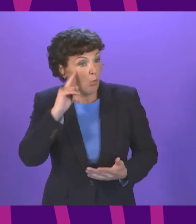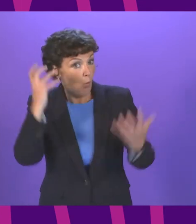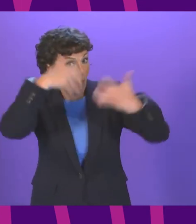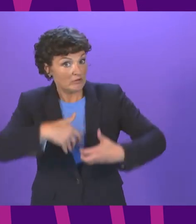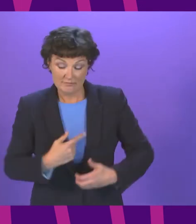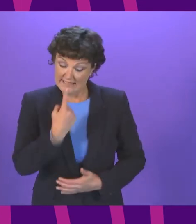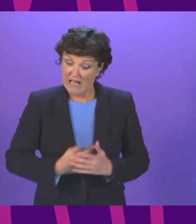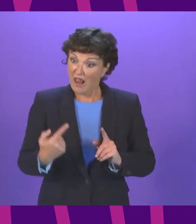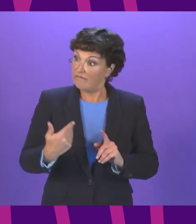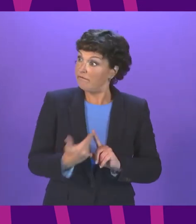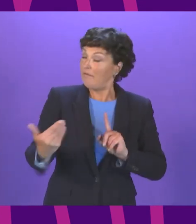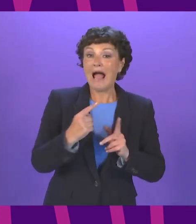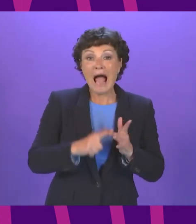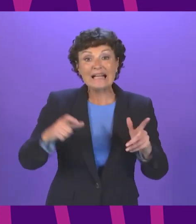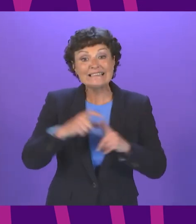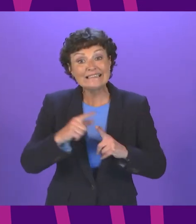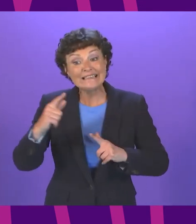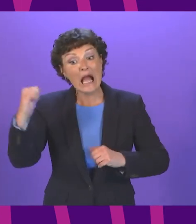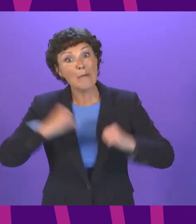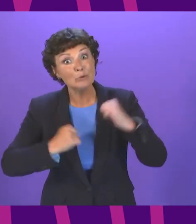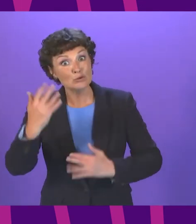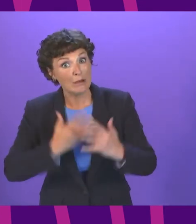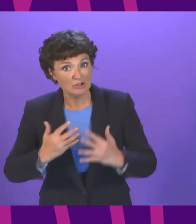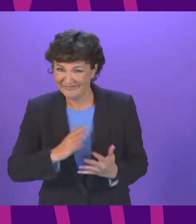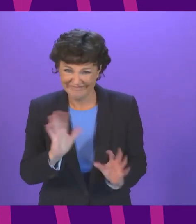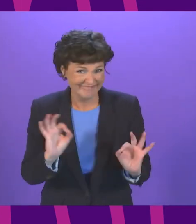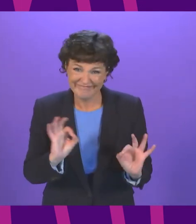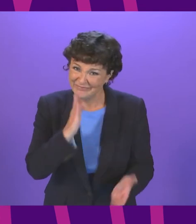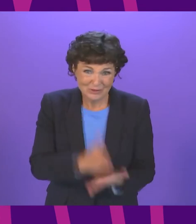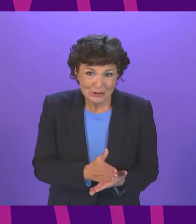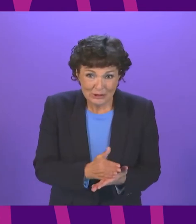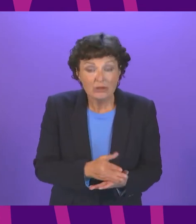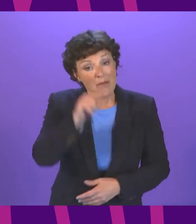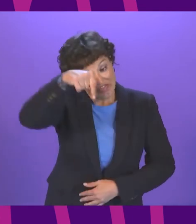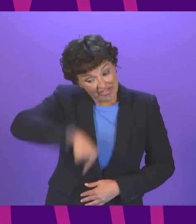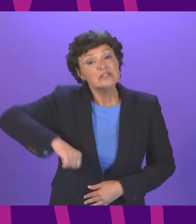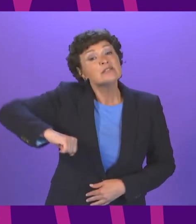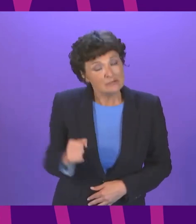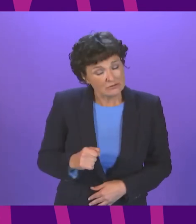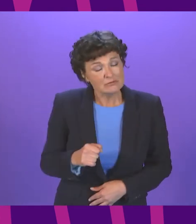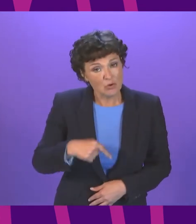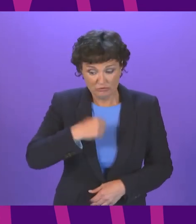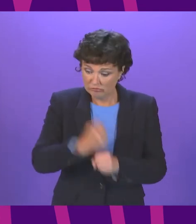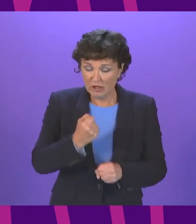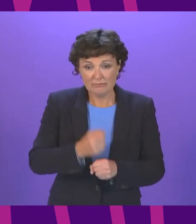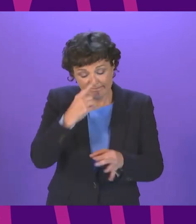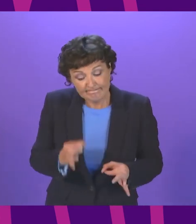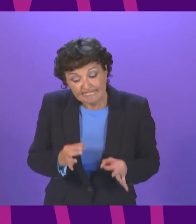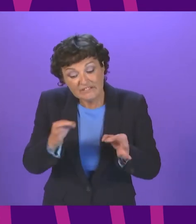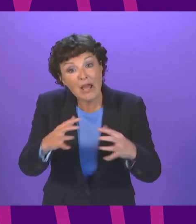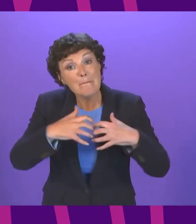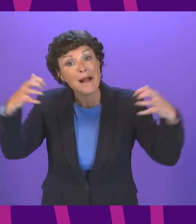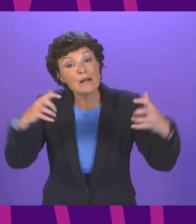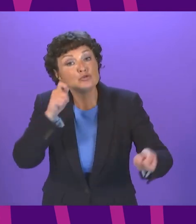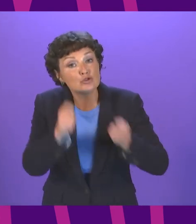and abuse have just not been realised and presiding officer it is because this government deferred parliamentary consideration of these reforms that this